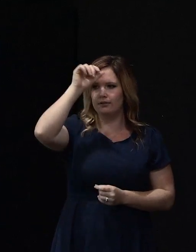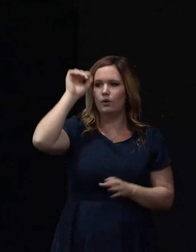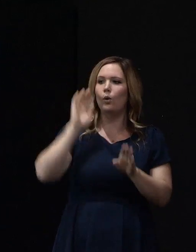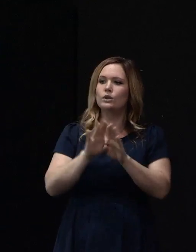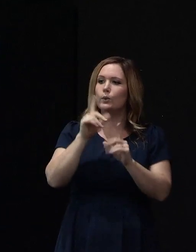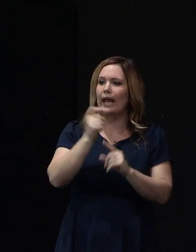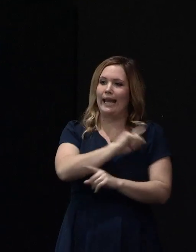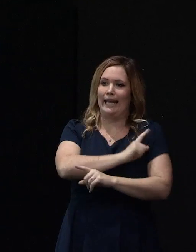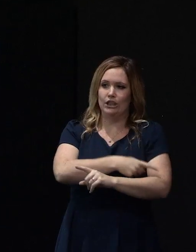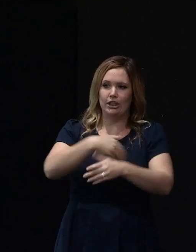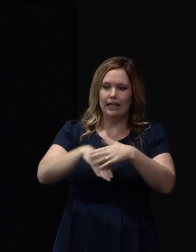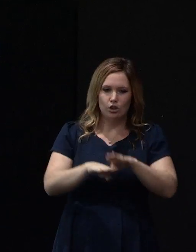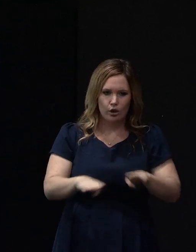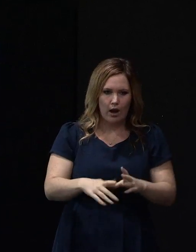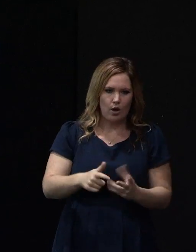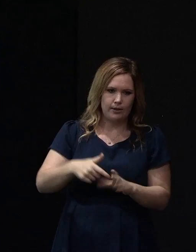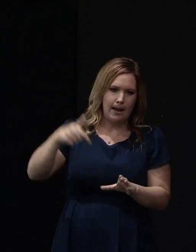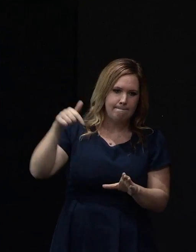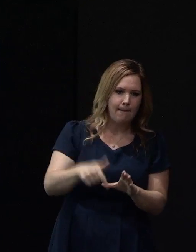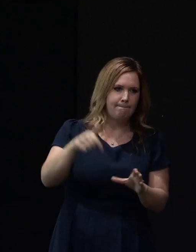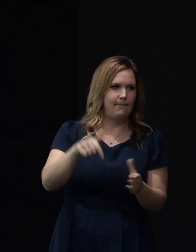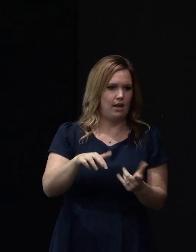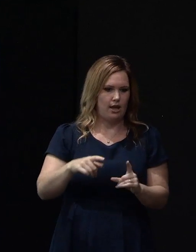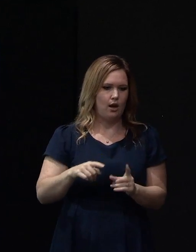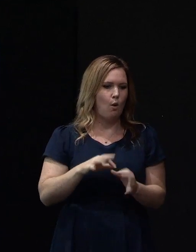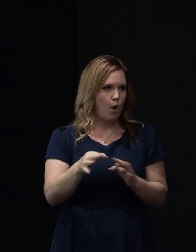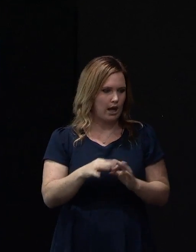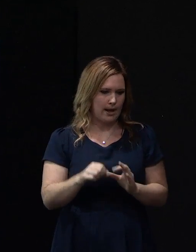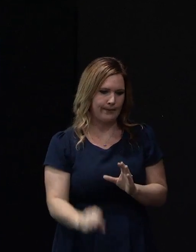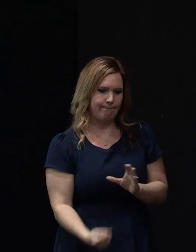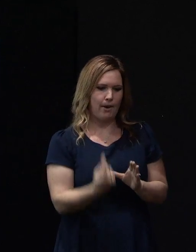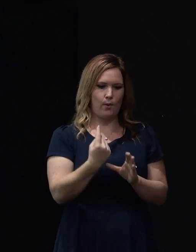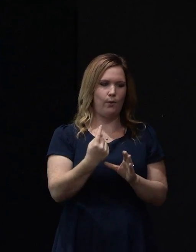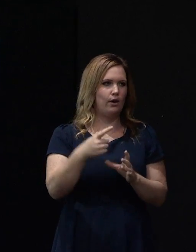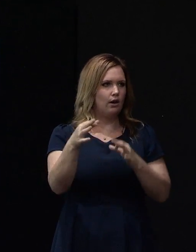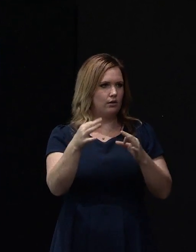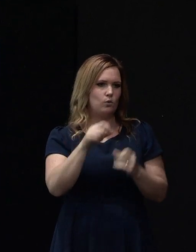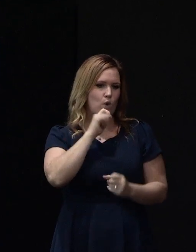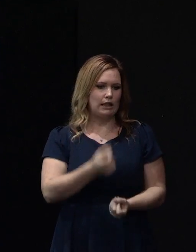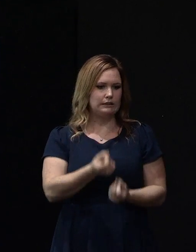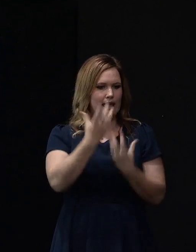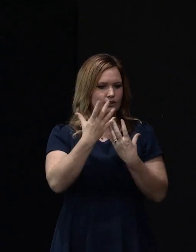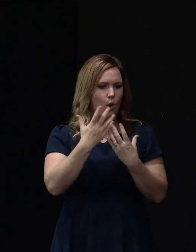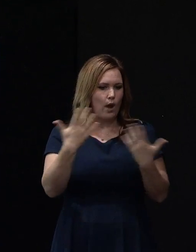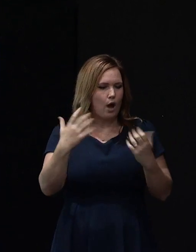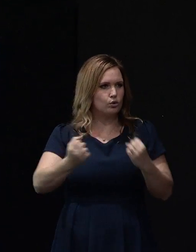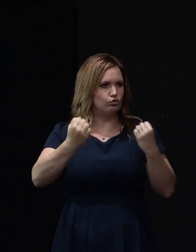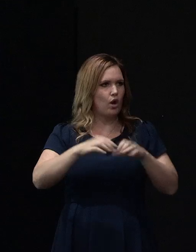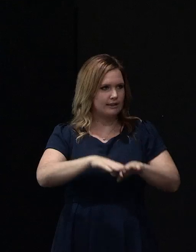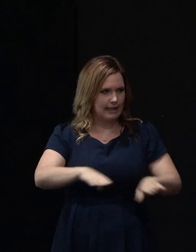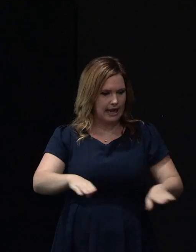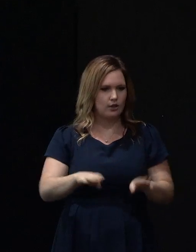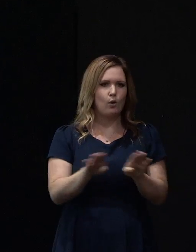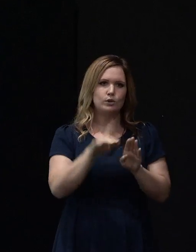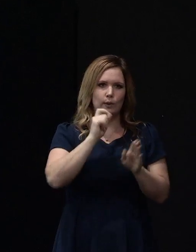and then record how that energy comes back to receivers sitting on the surface. And of course laboratory testing where we can get a physical